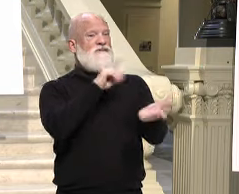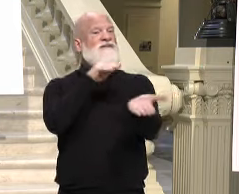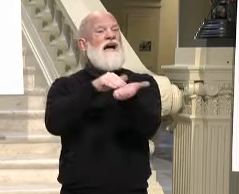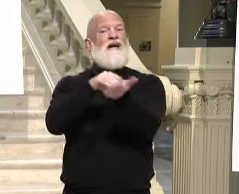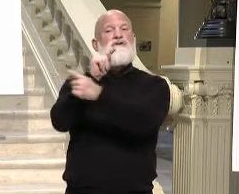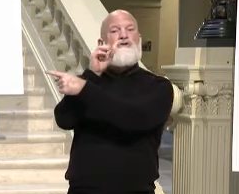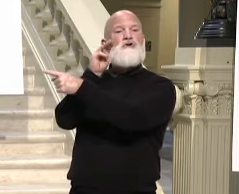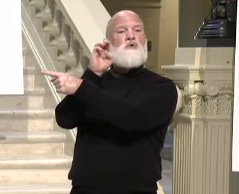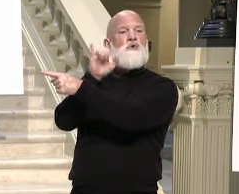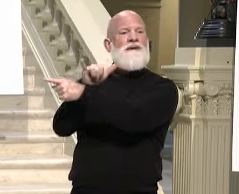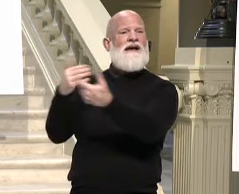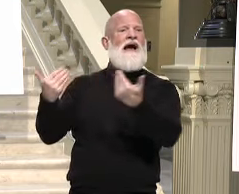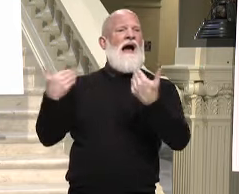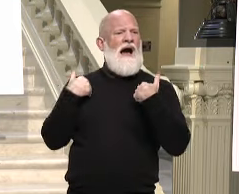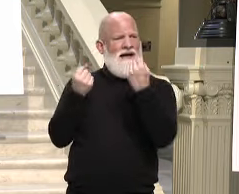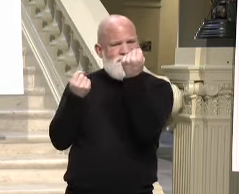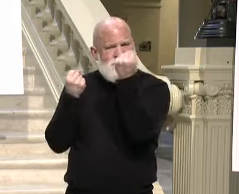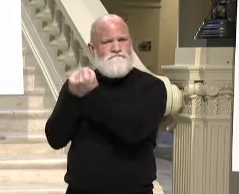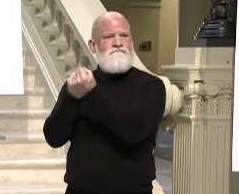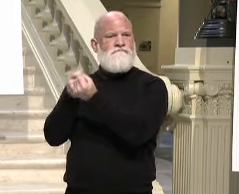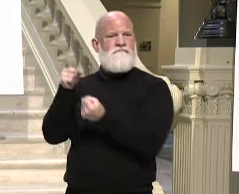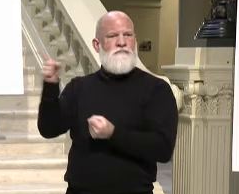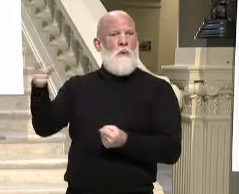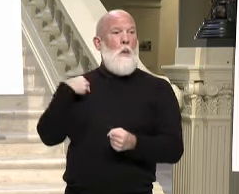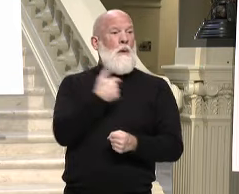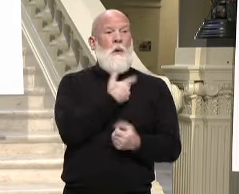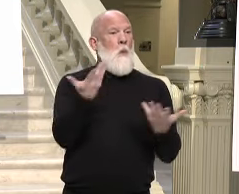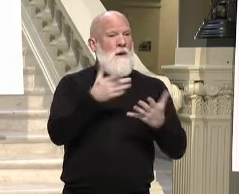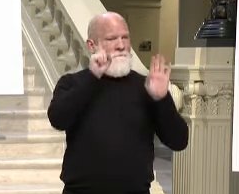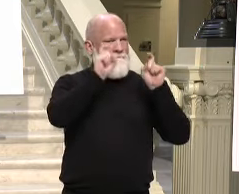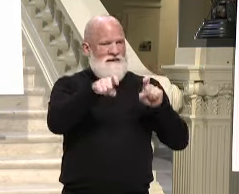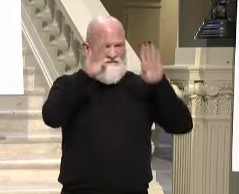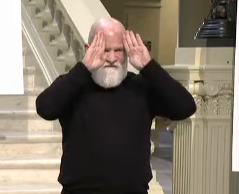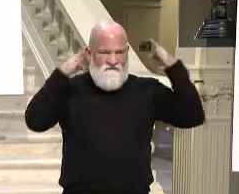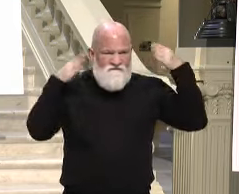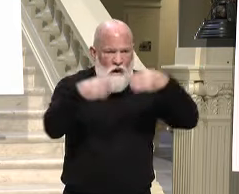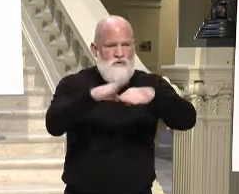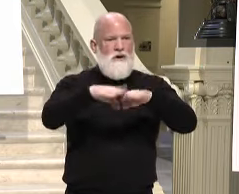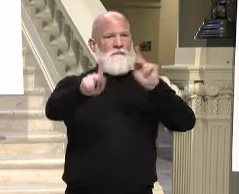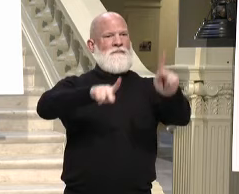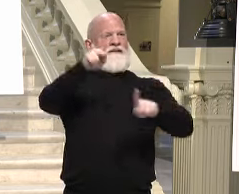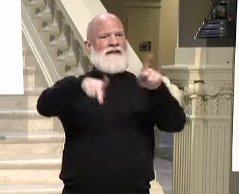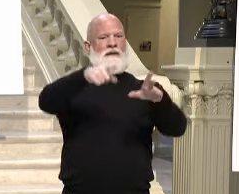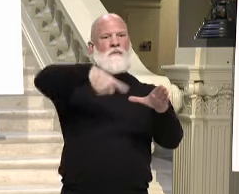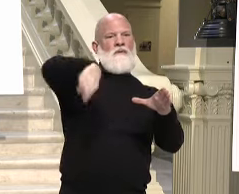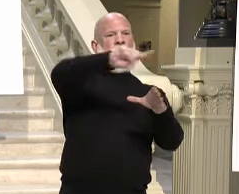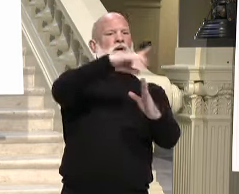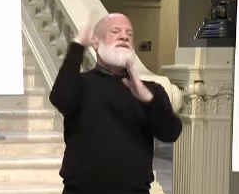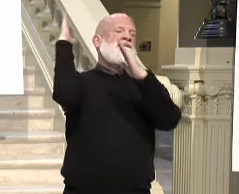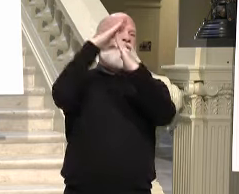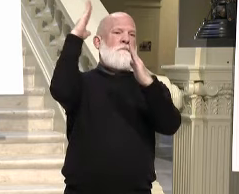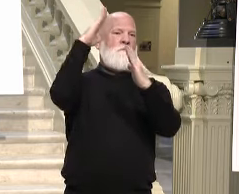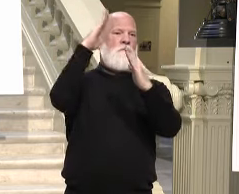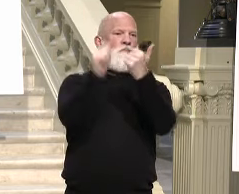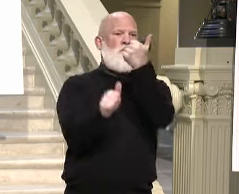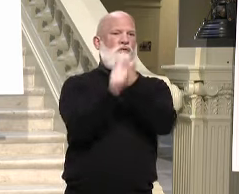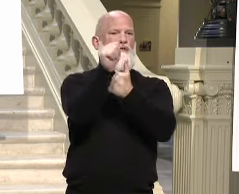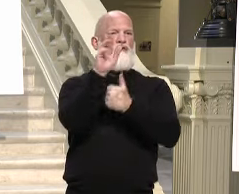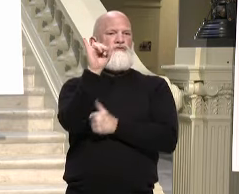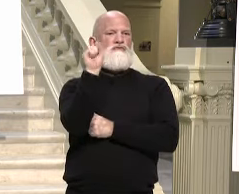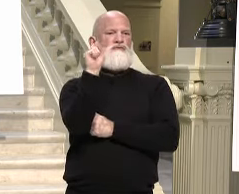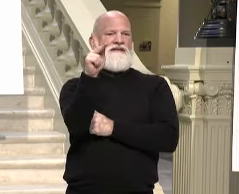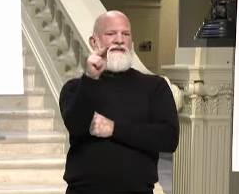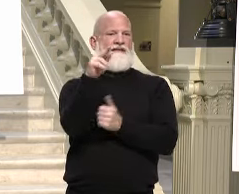the population that gets hit the hardest. And you're not seeing that on on any site. Again, to